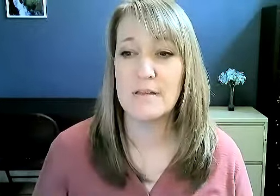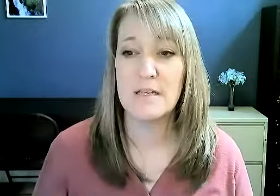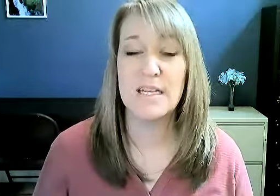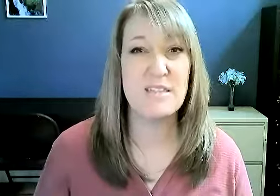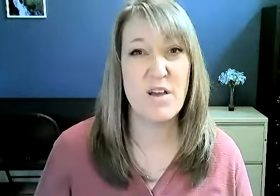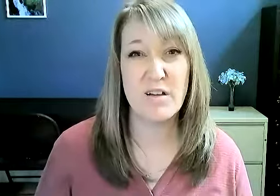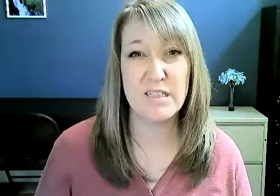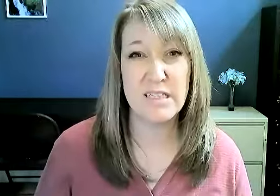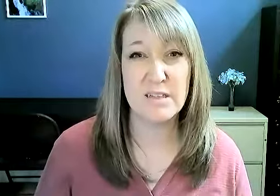It's not clear.